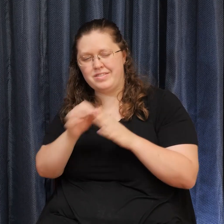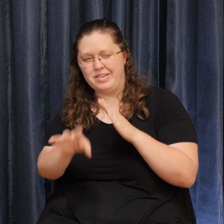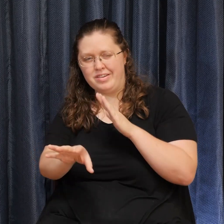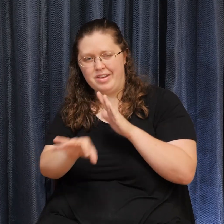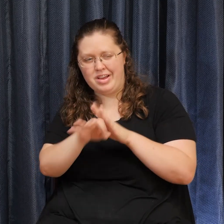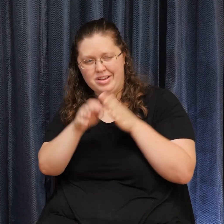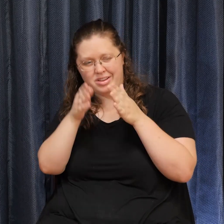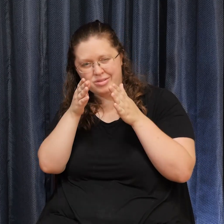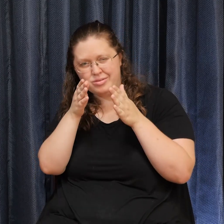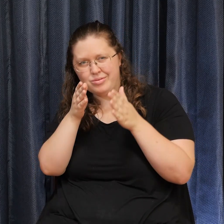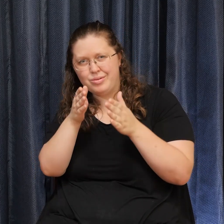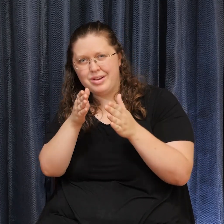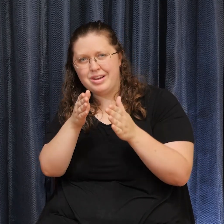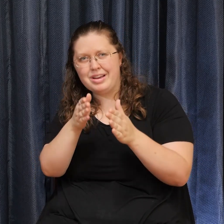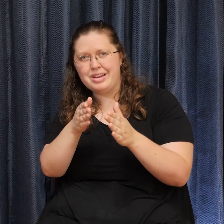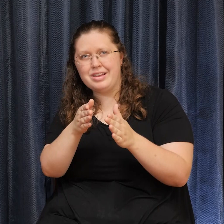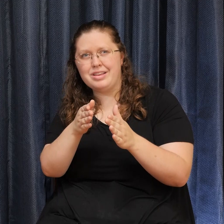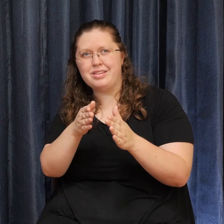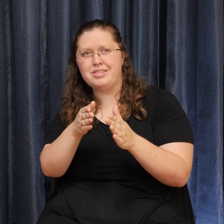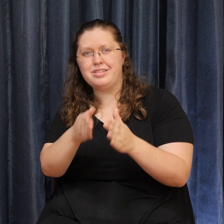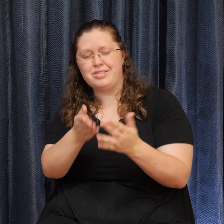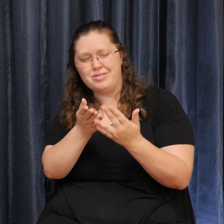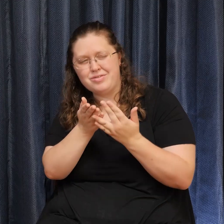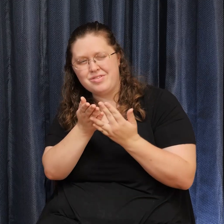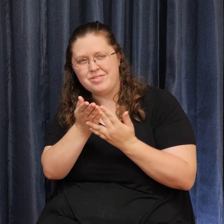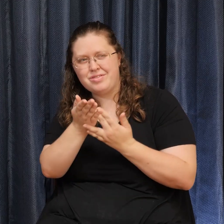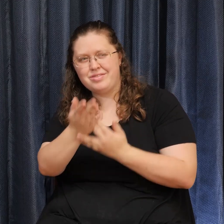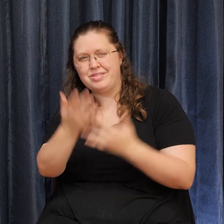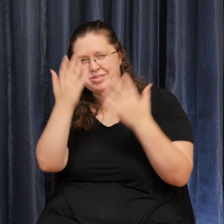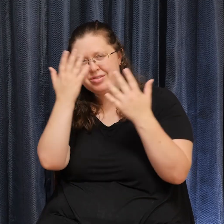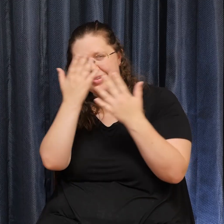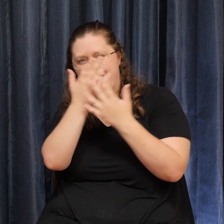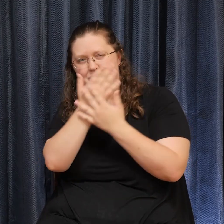Laying in the darkest night